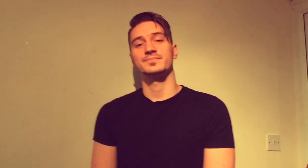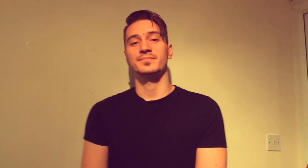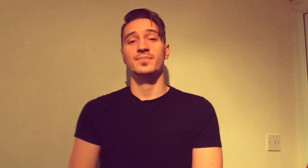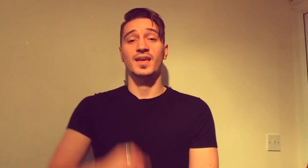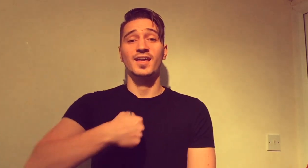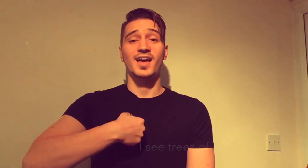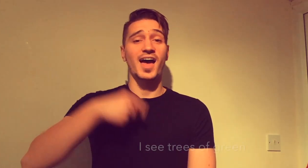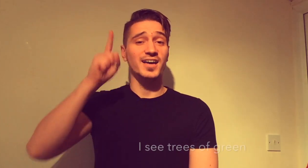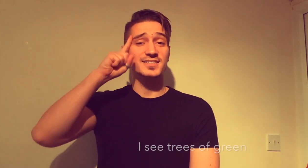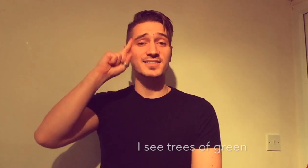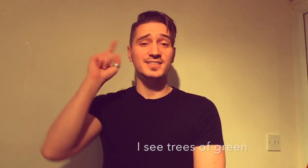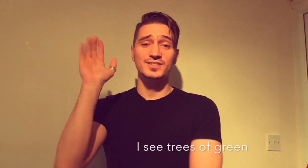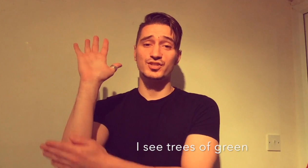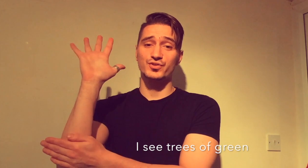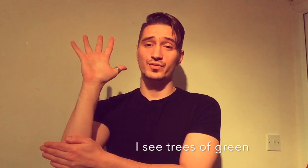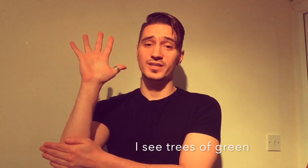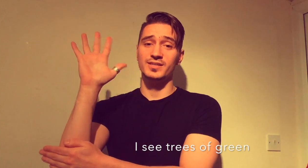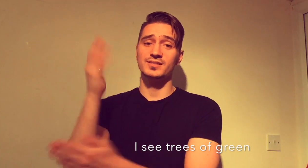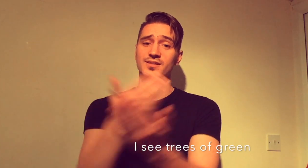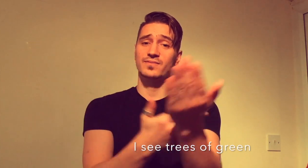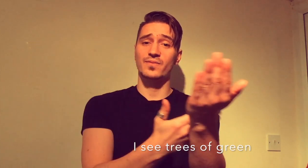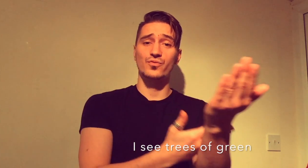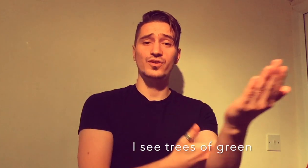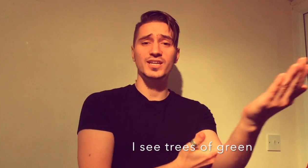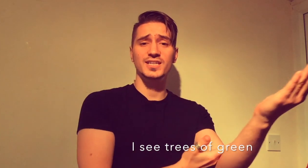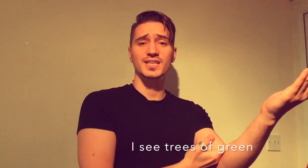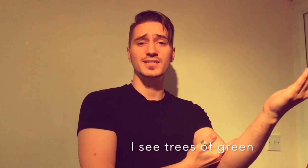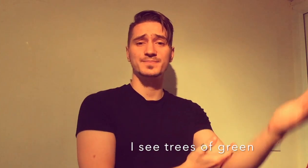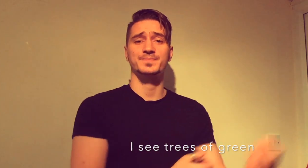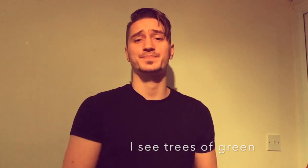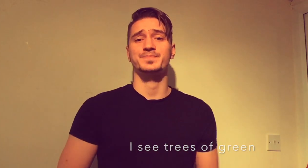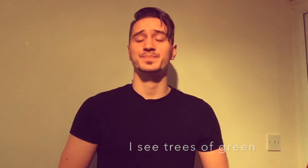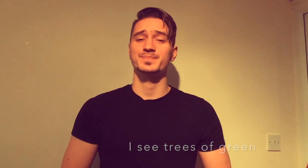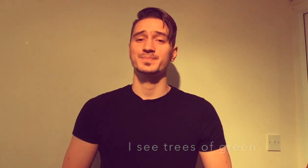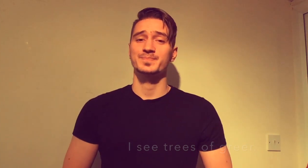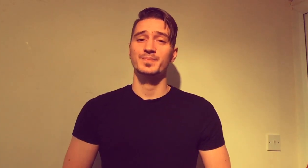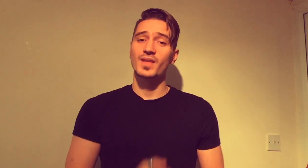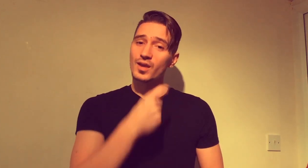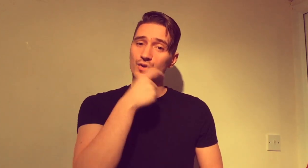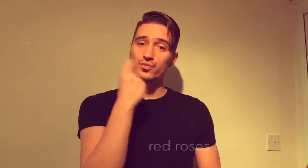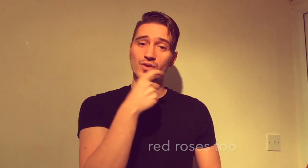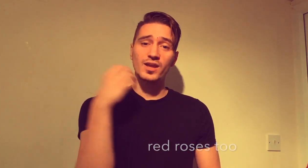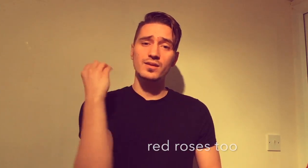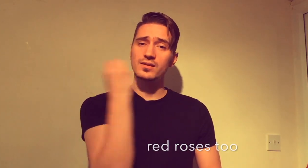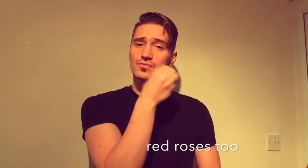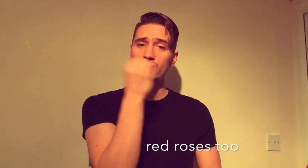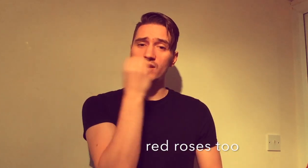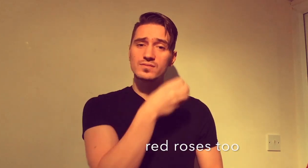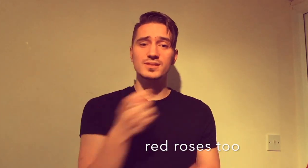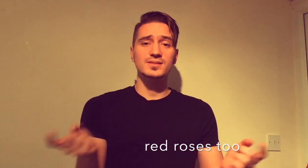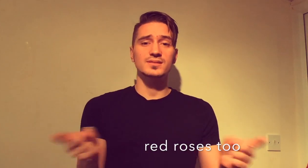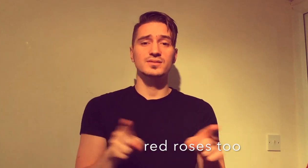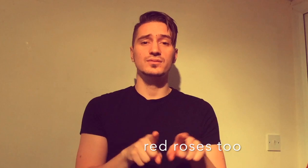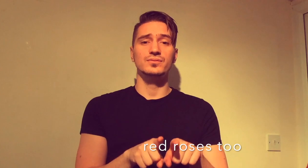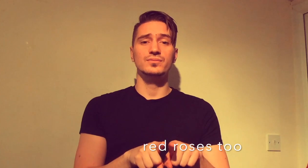I see trees of green, red roses too.